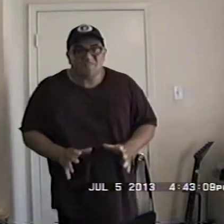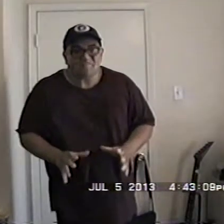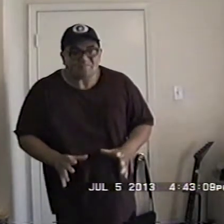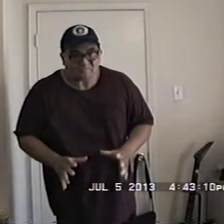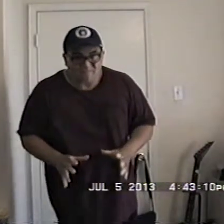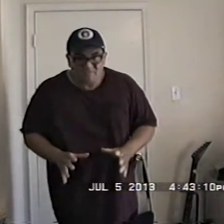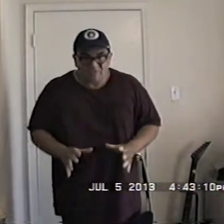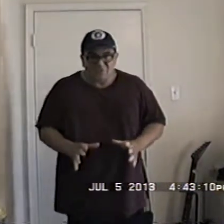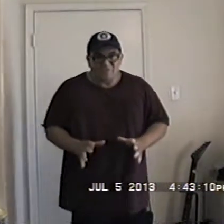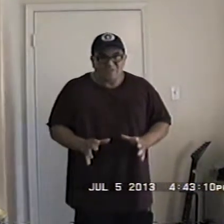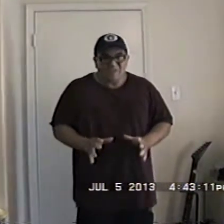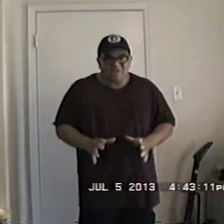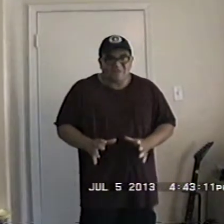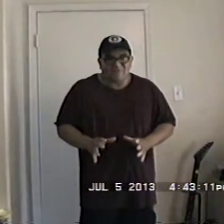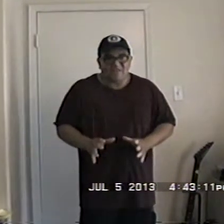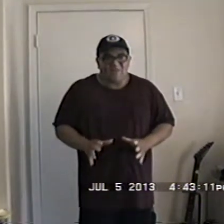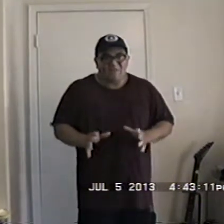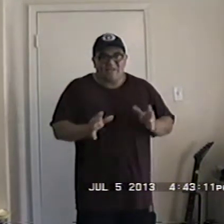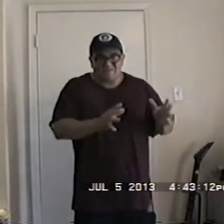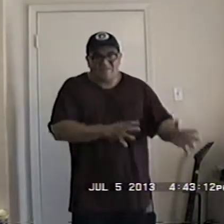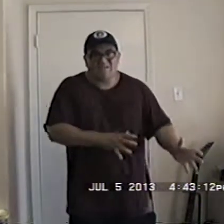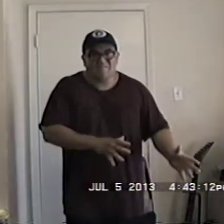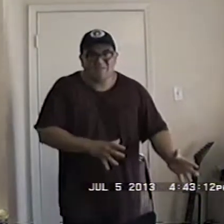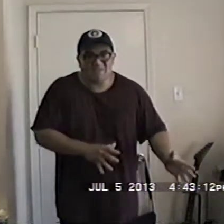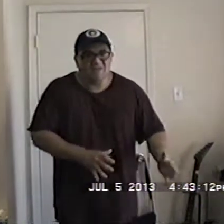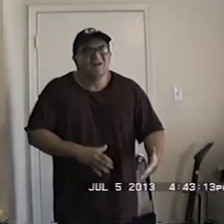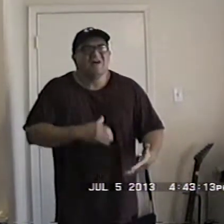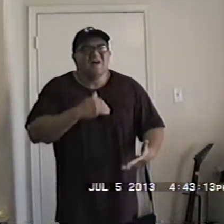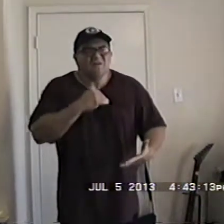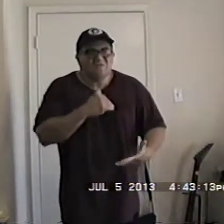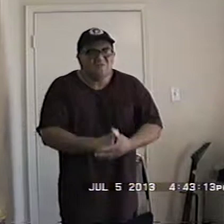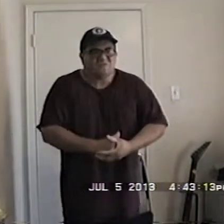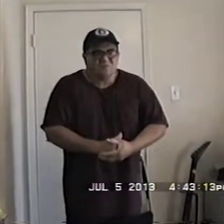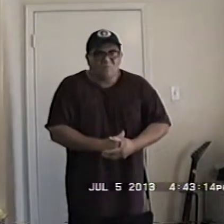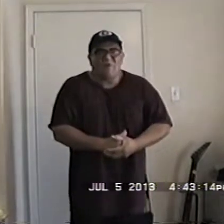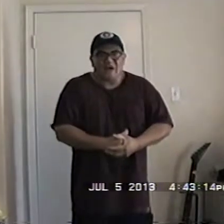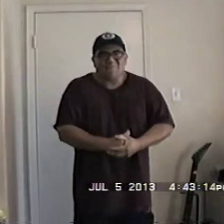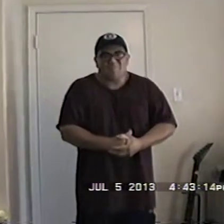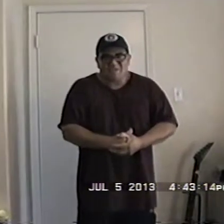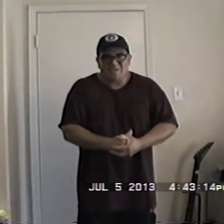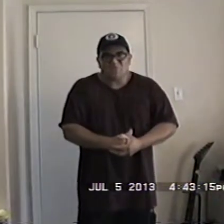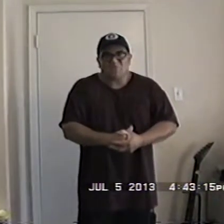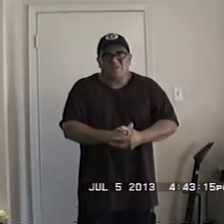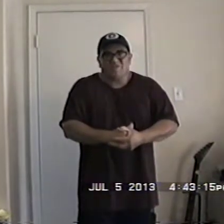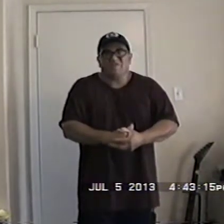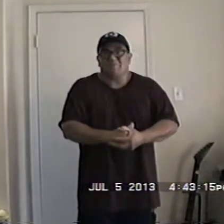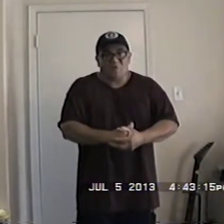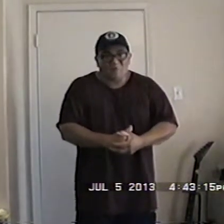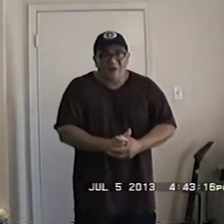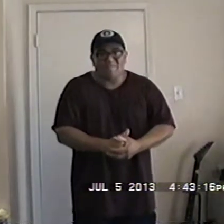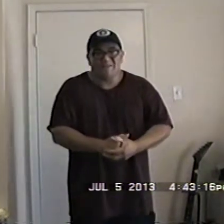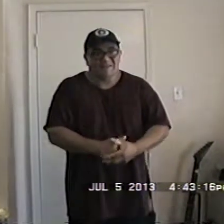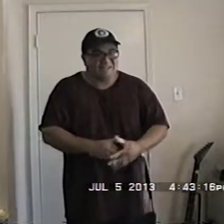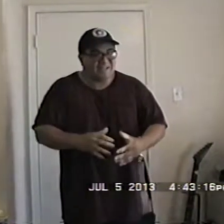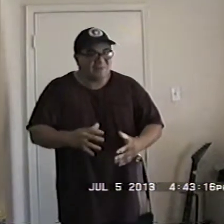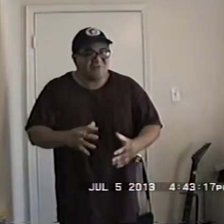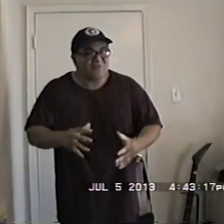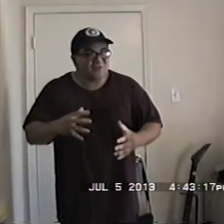you decide not to stay with that company you will have completed your residency program it'll look so